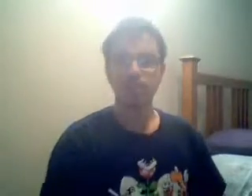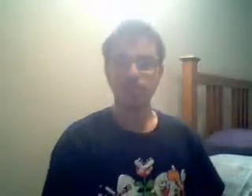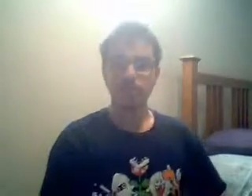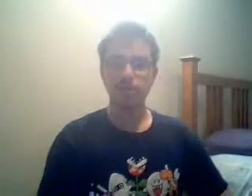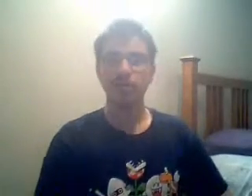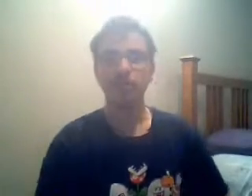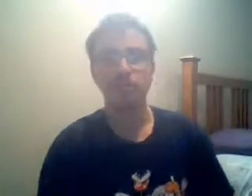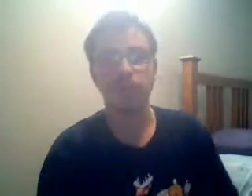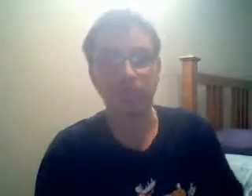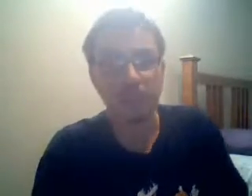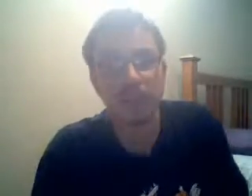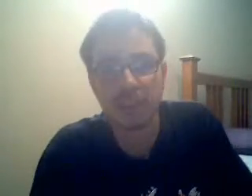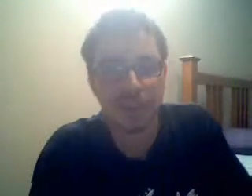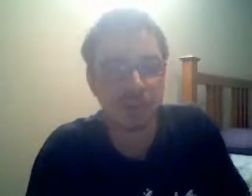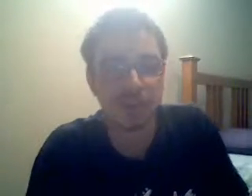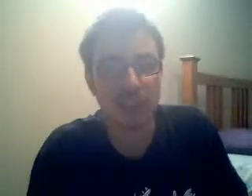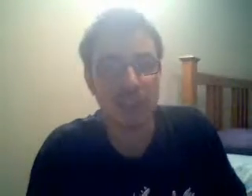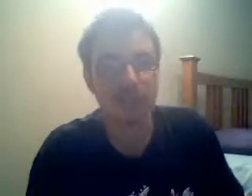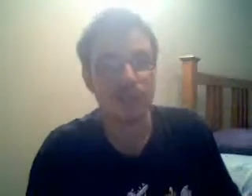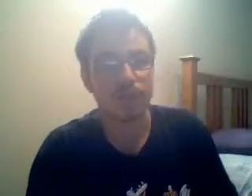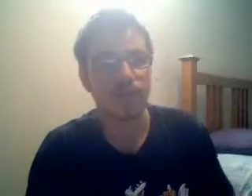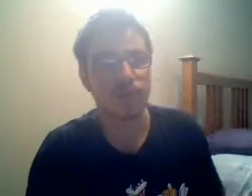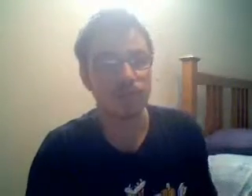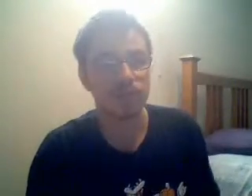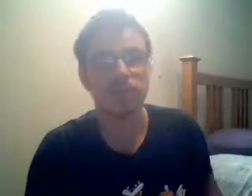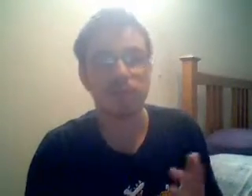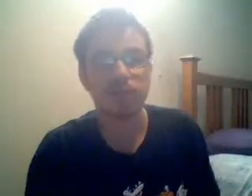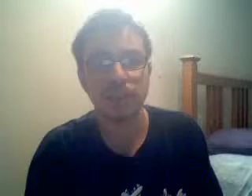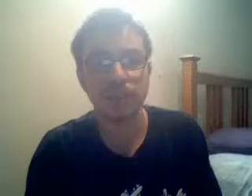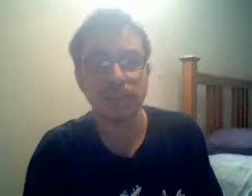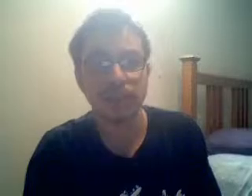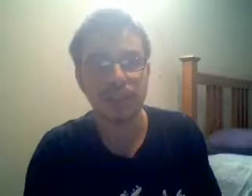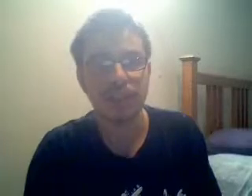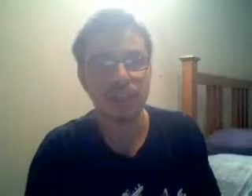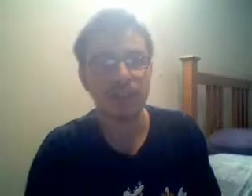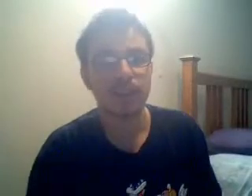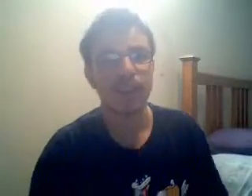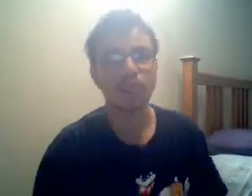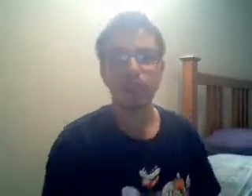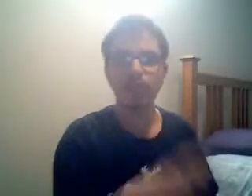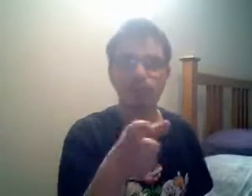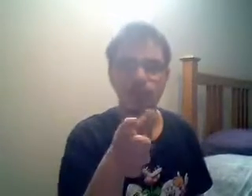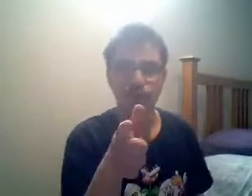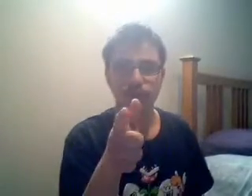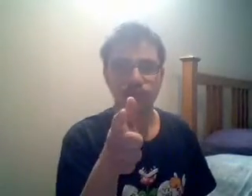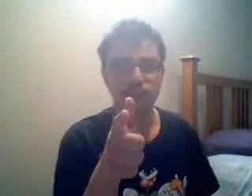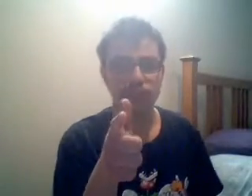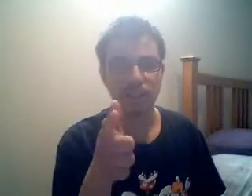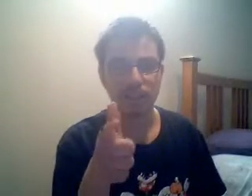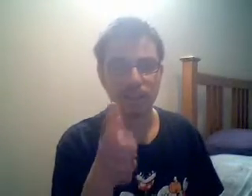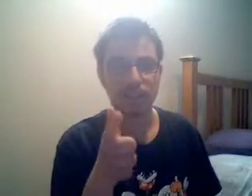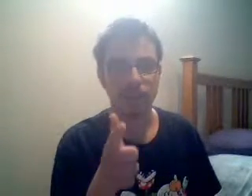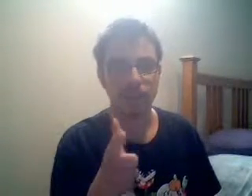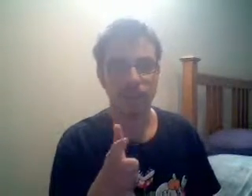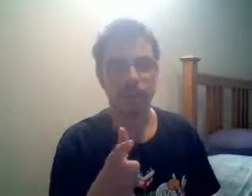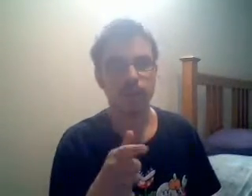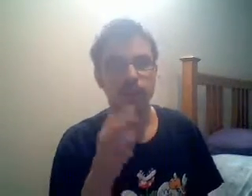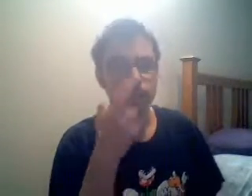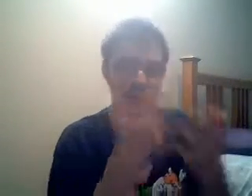Super Luigi Game 1 is also gonna have, um, some new series in it. I will tell you a few of the series that are gonna be made. On